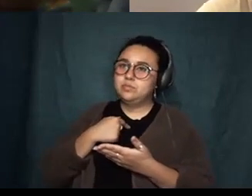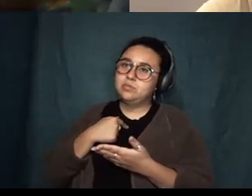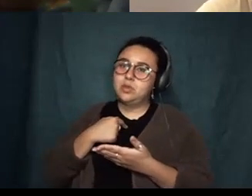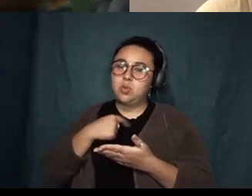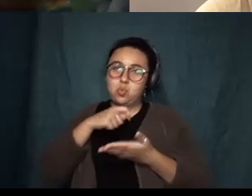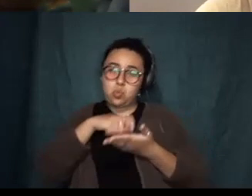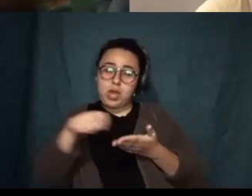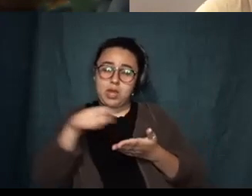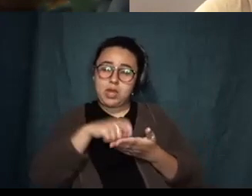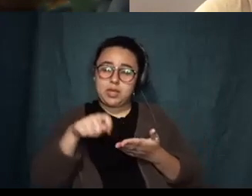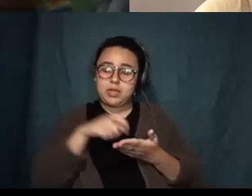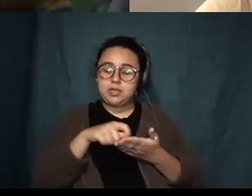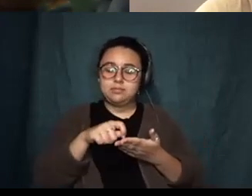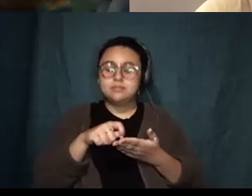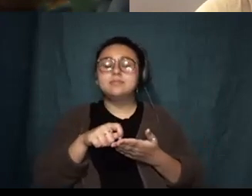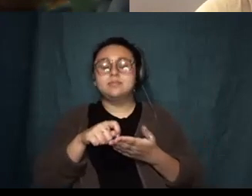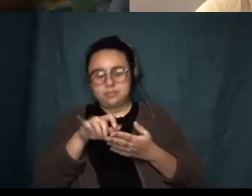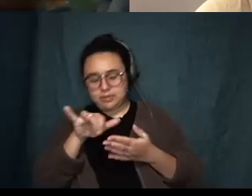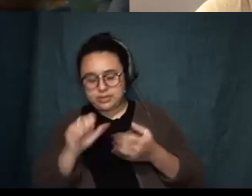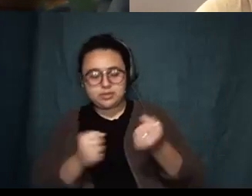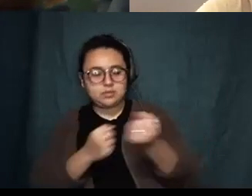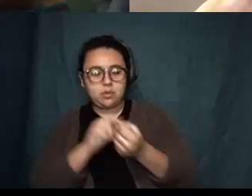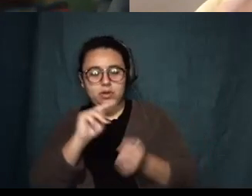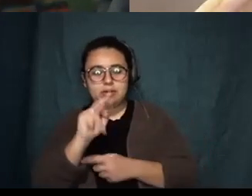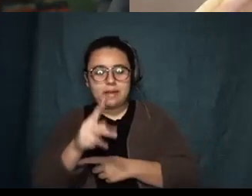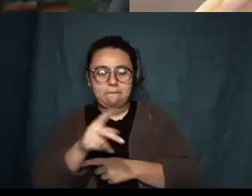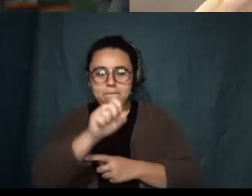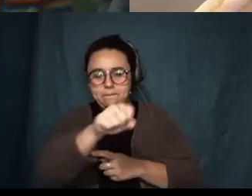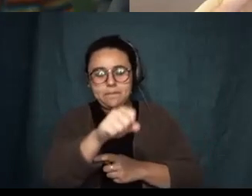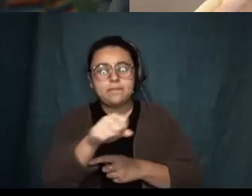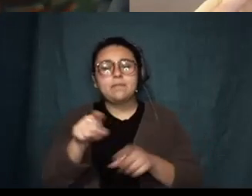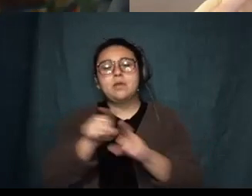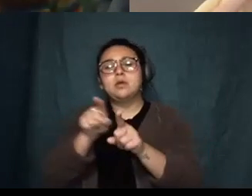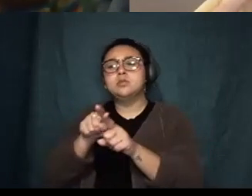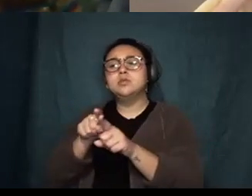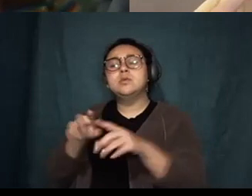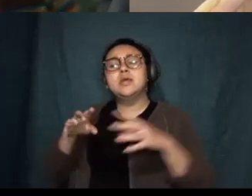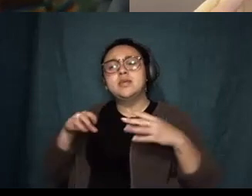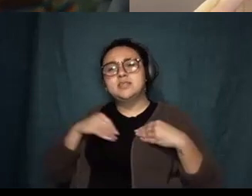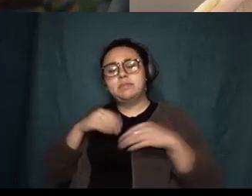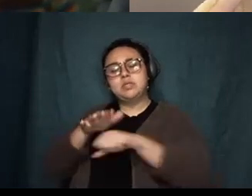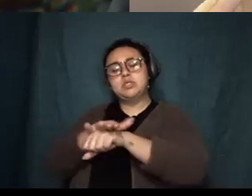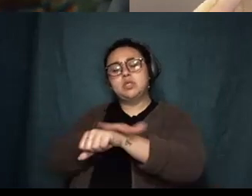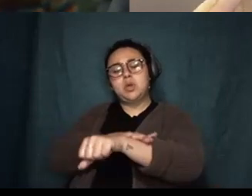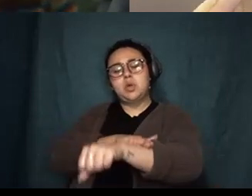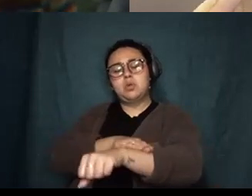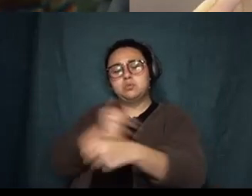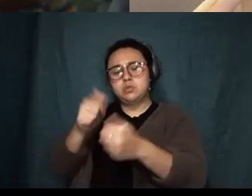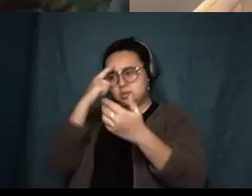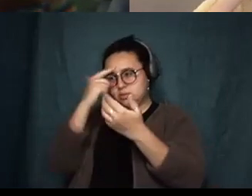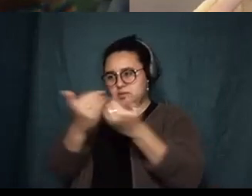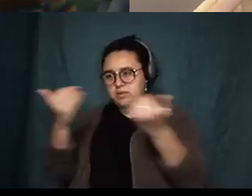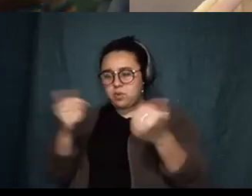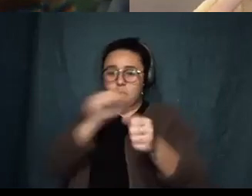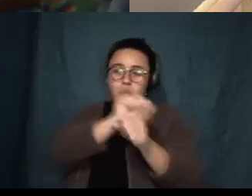that in in defense of napping but it's it's been embracing slowness and like trying to decouple like my work from productivity